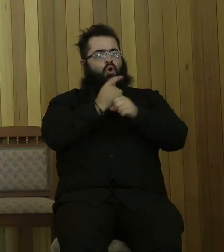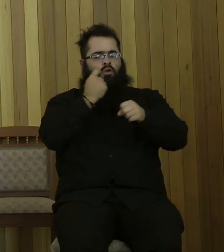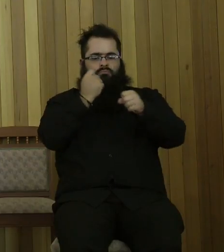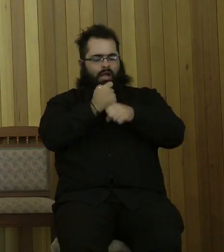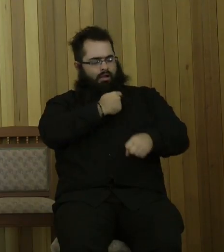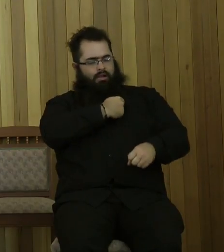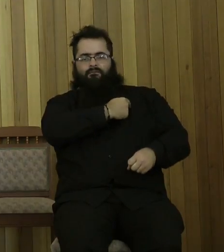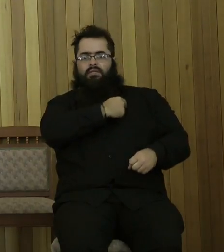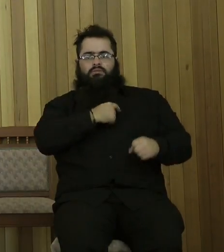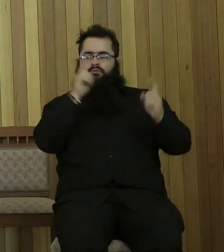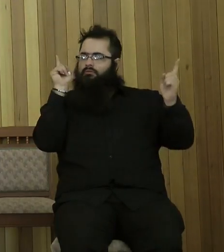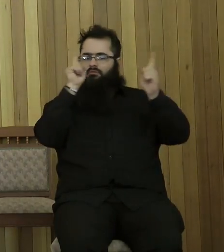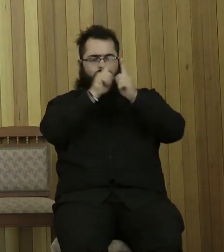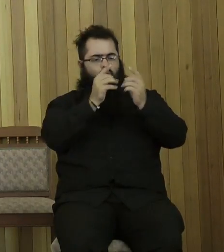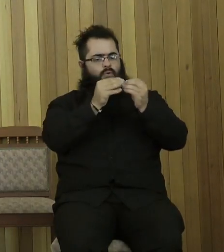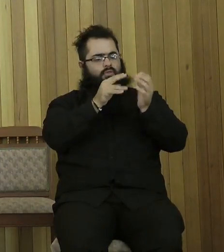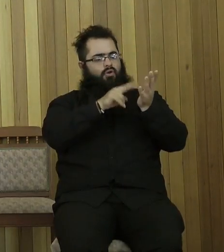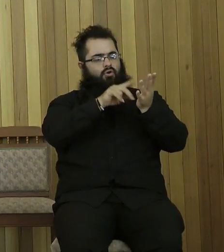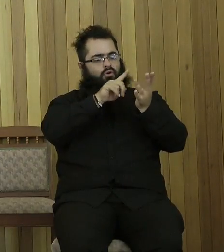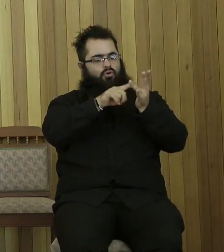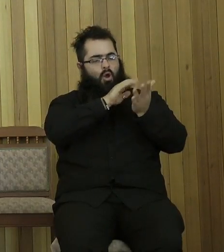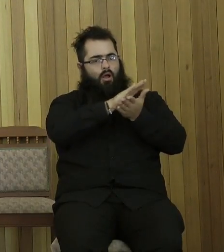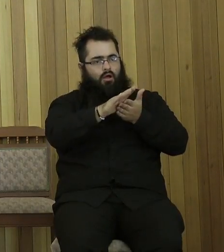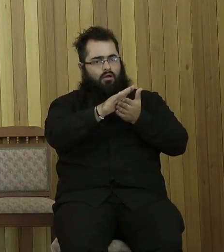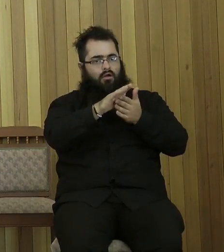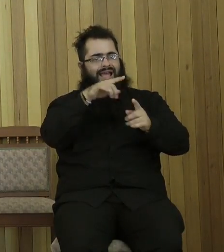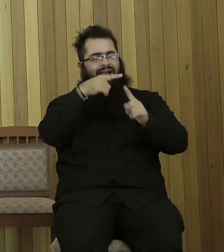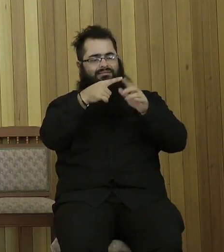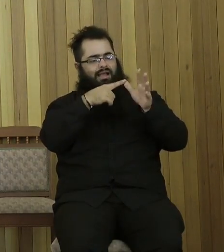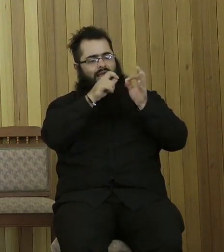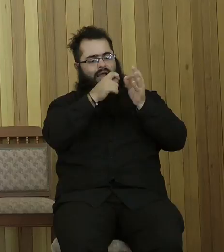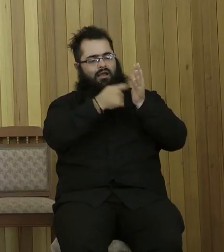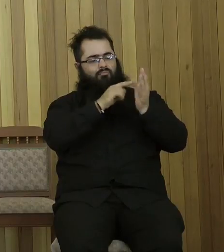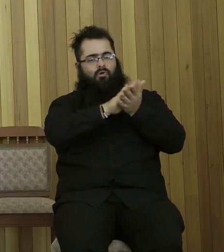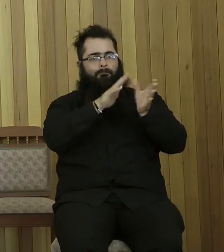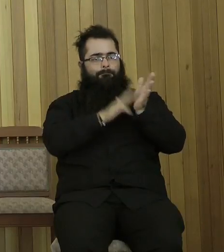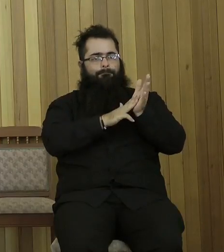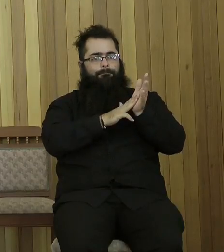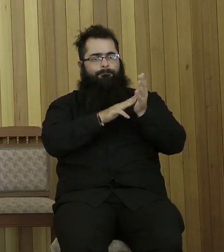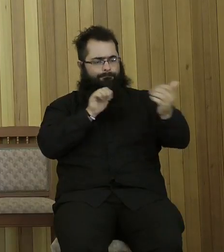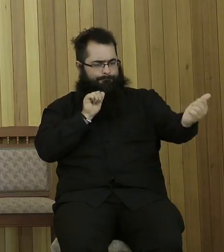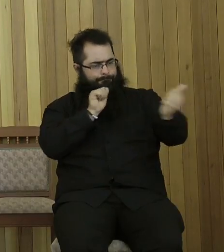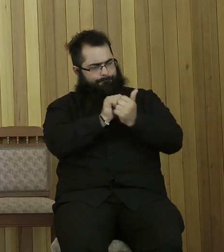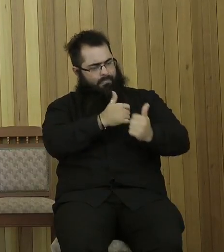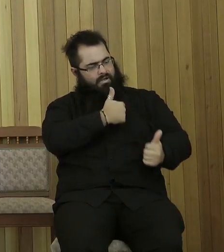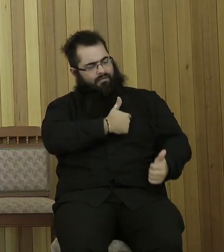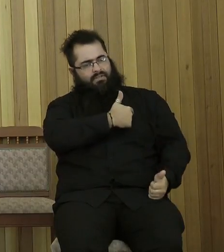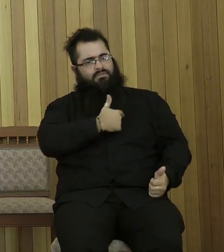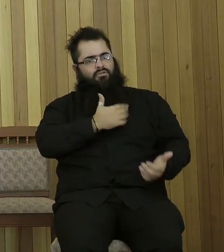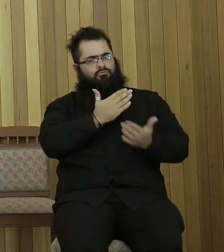such as Noah and Abraham. And these covenants reveal a personal loving God interested in